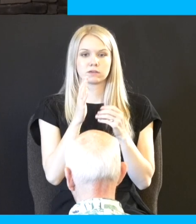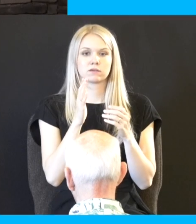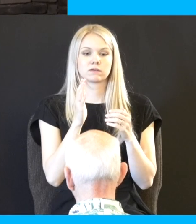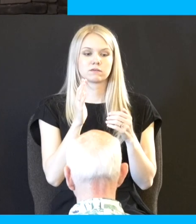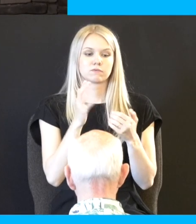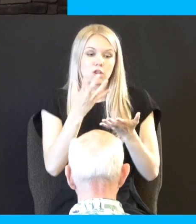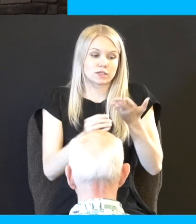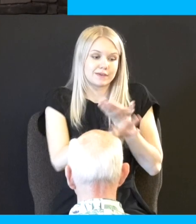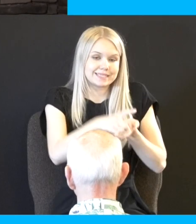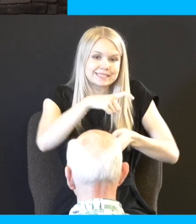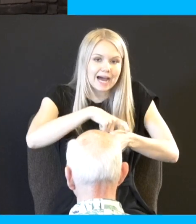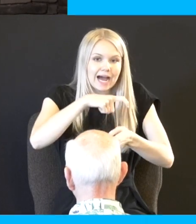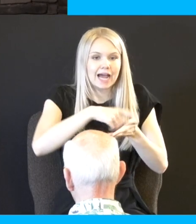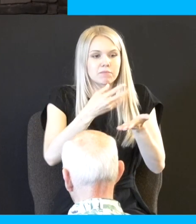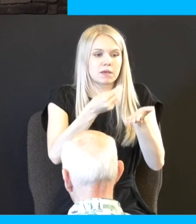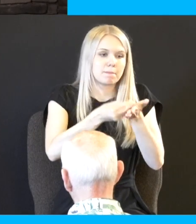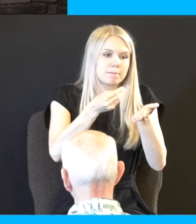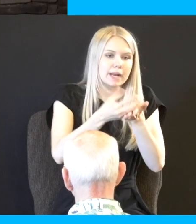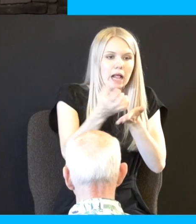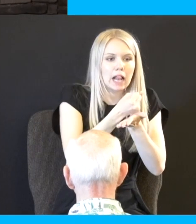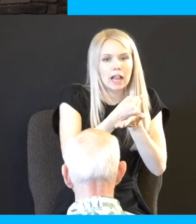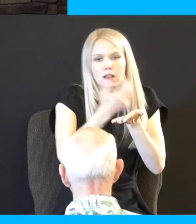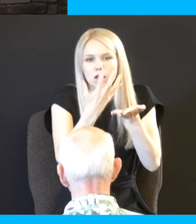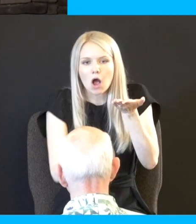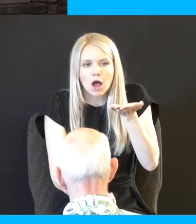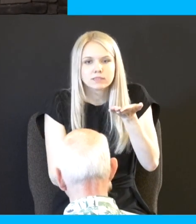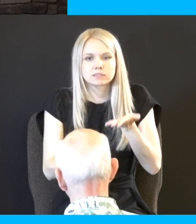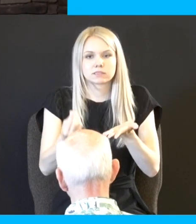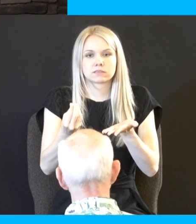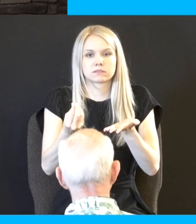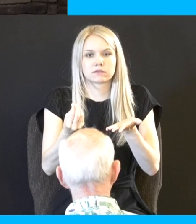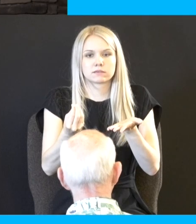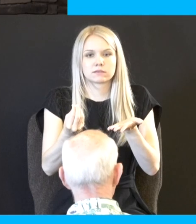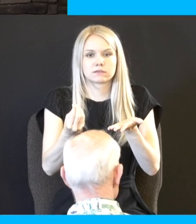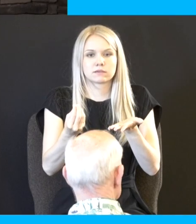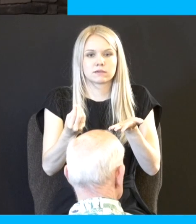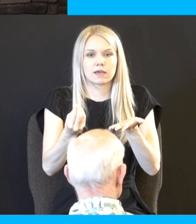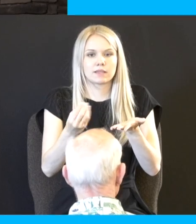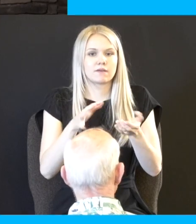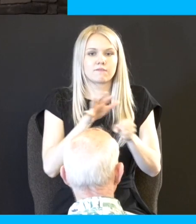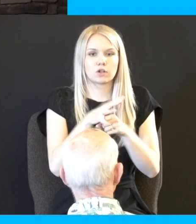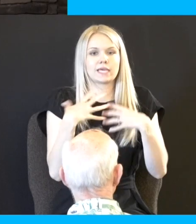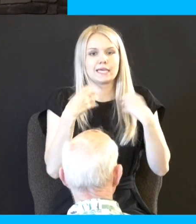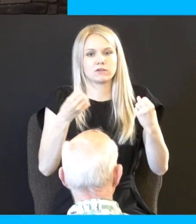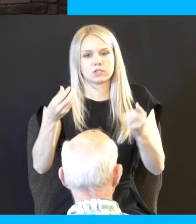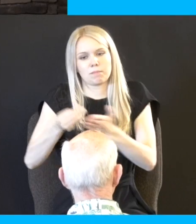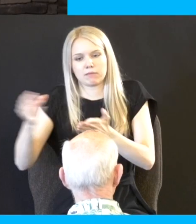lost wages he shall cause him to be literally rafa rafa thoroughly healed so you get into a fight with someone you